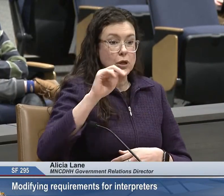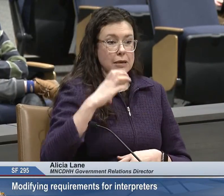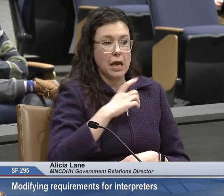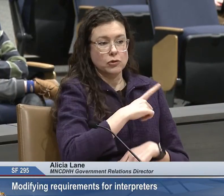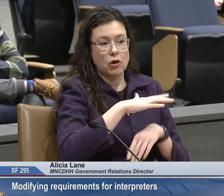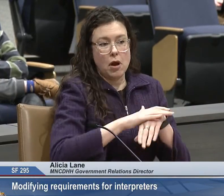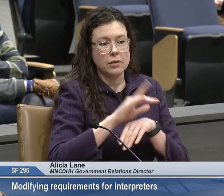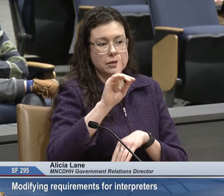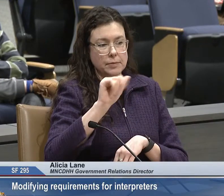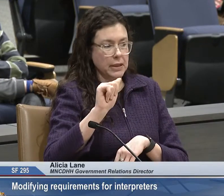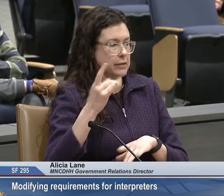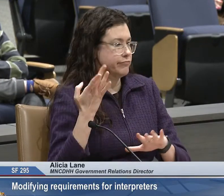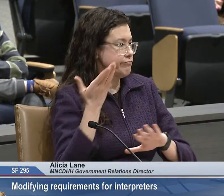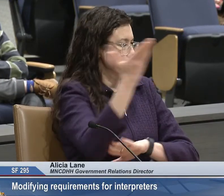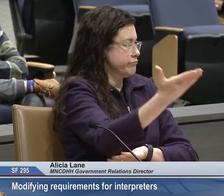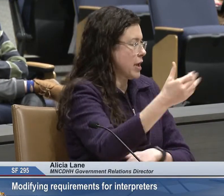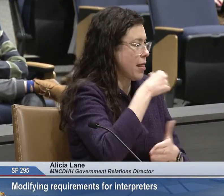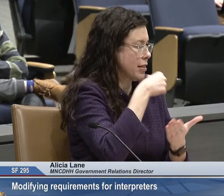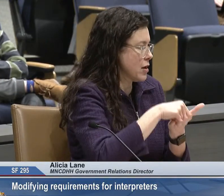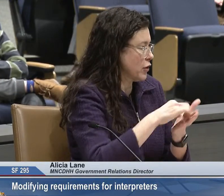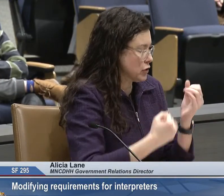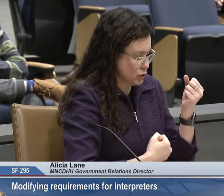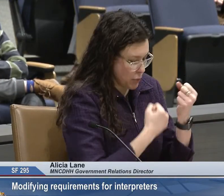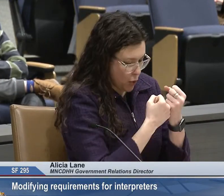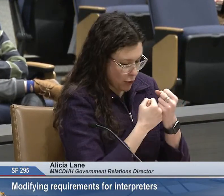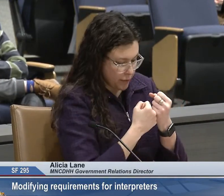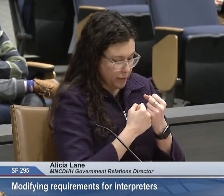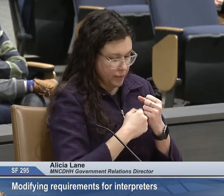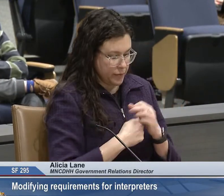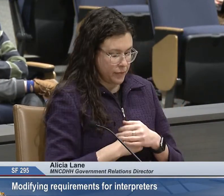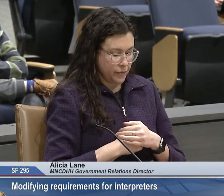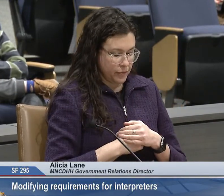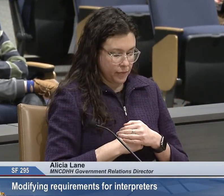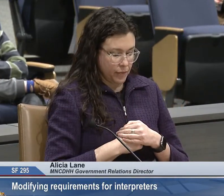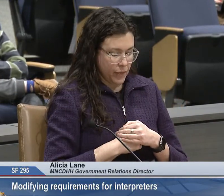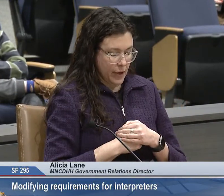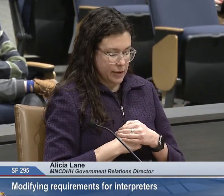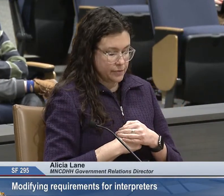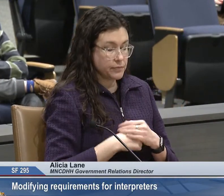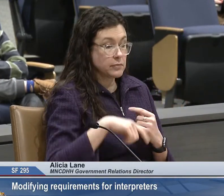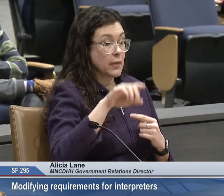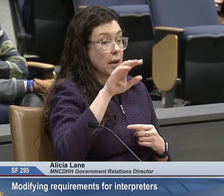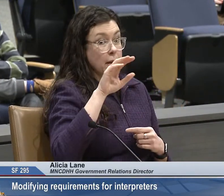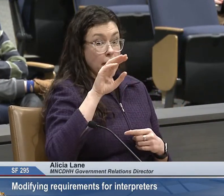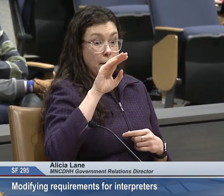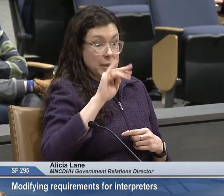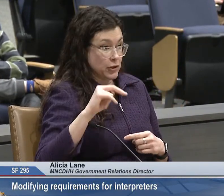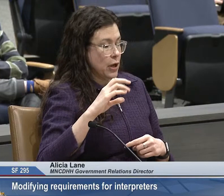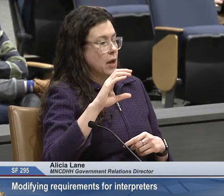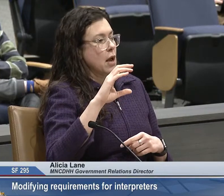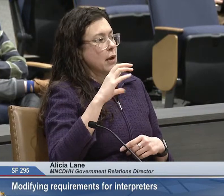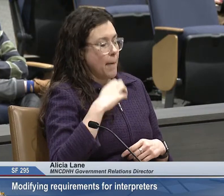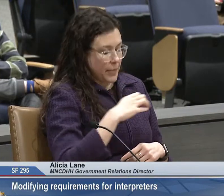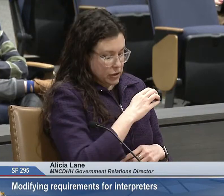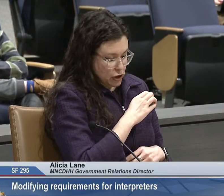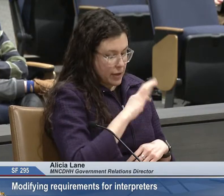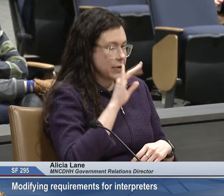the Minnesota Council on Disability has submitted a letter of support. The Minnesota Commission